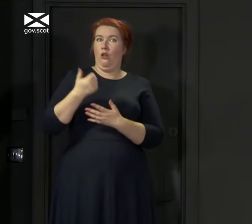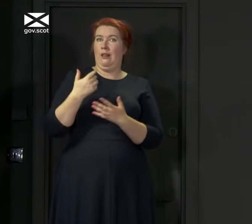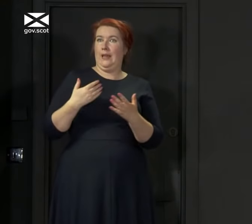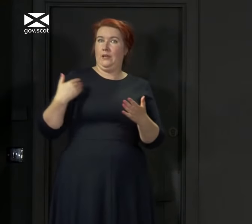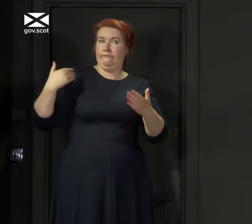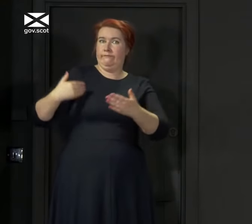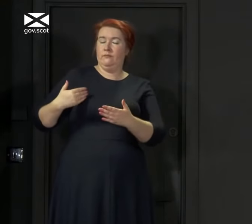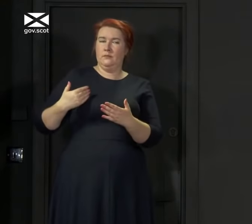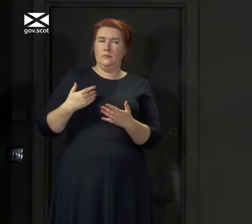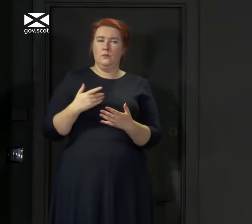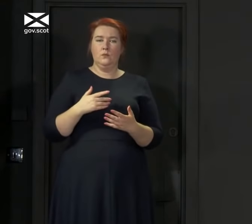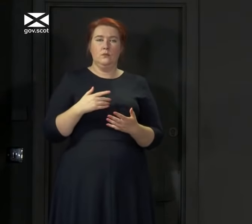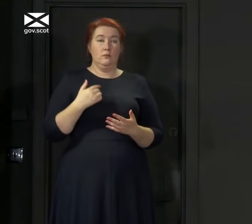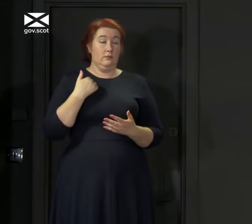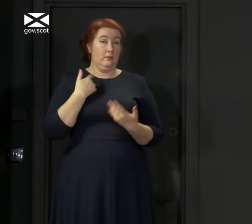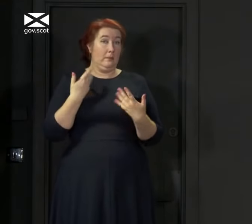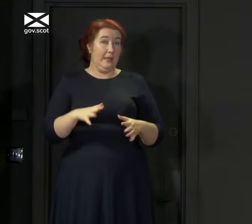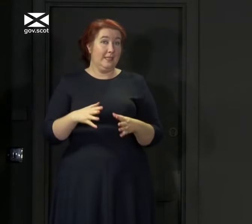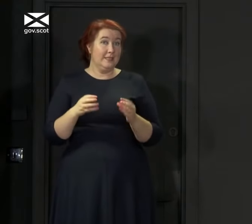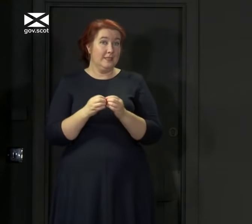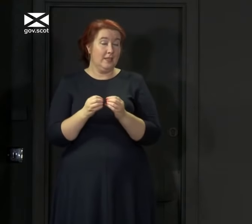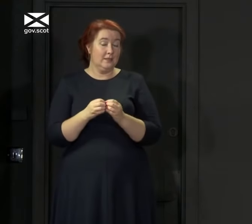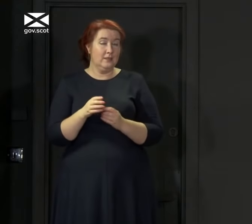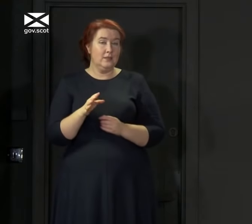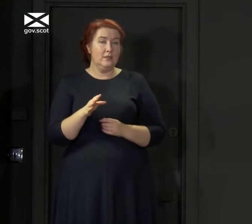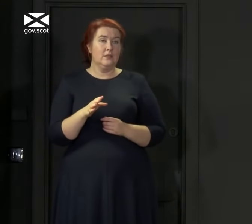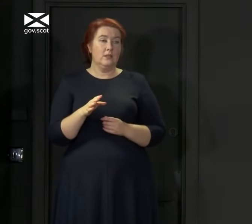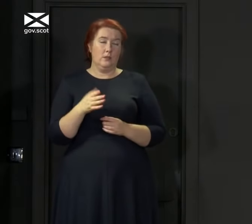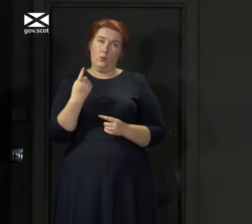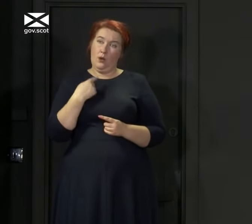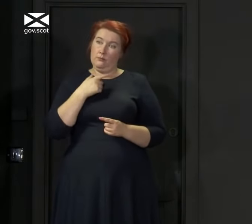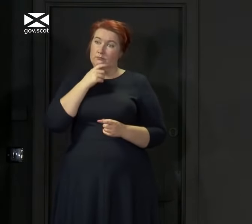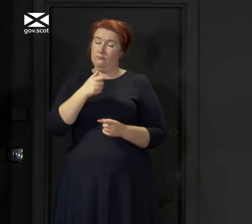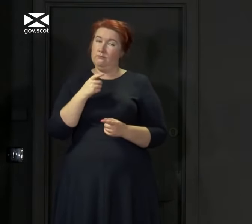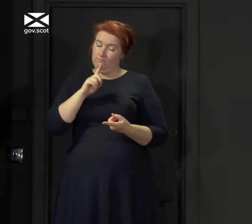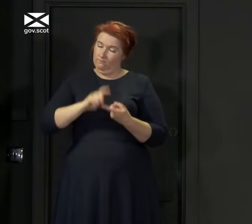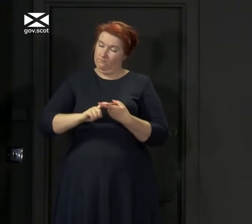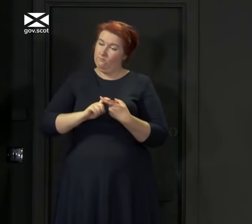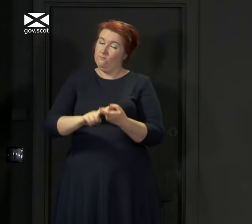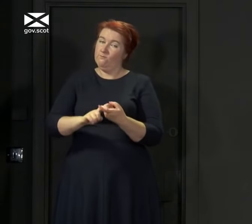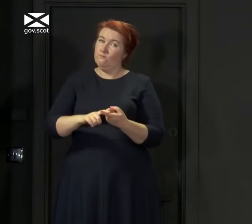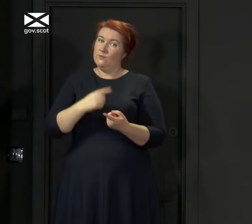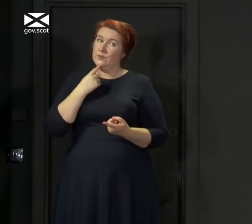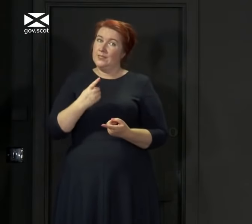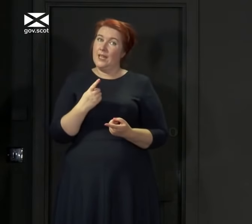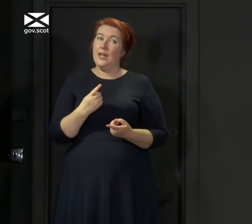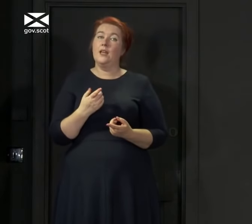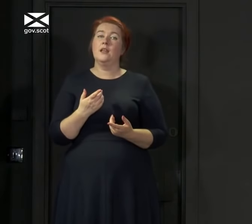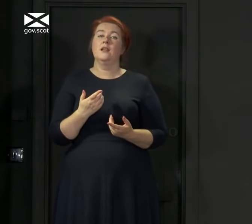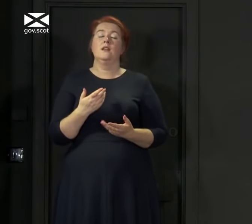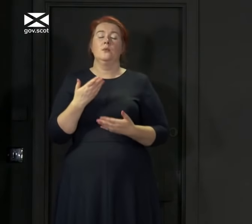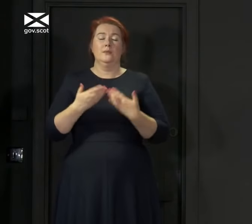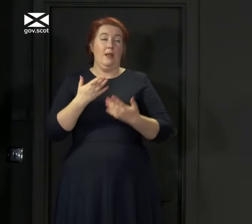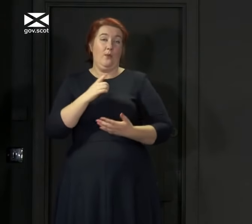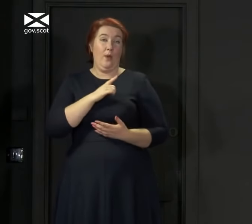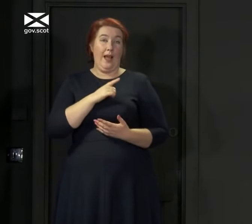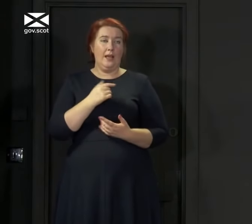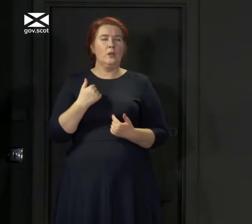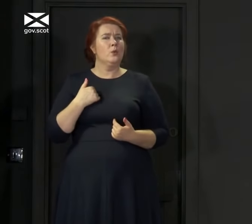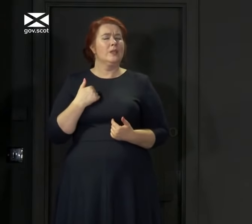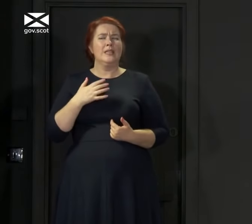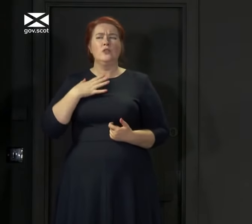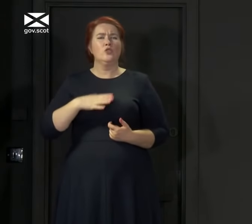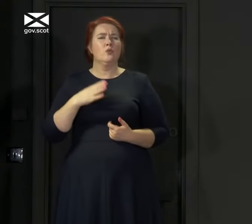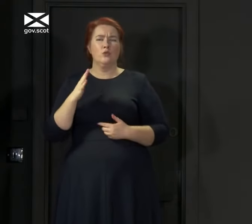will have heard me say, and it's actually a comment I stick to very, very strongly, and I'll come on to say why in a second, is that we didn't want to